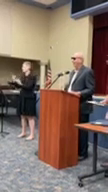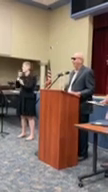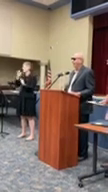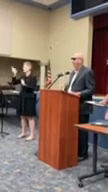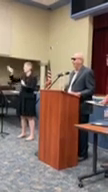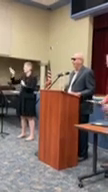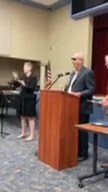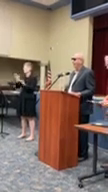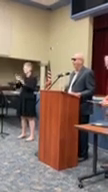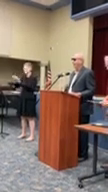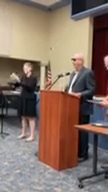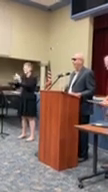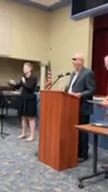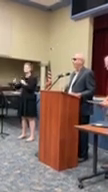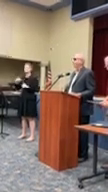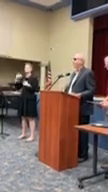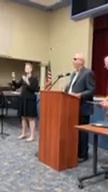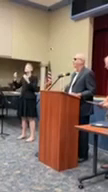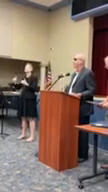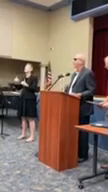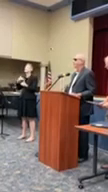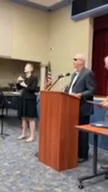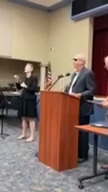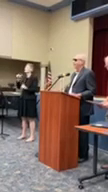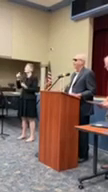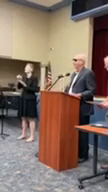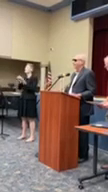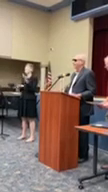Next up, we have another department student.